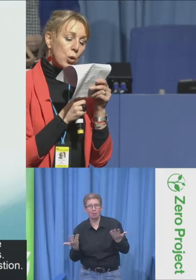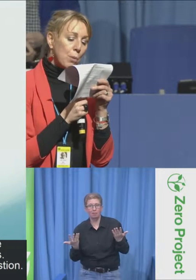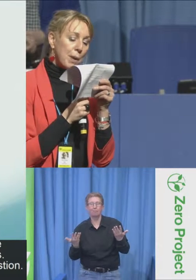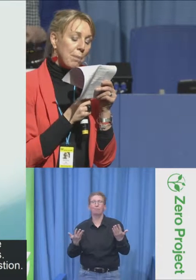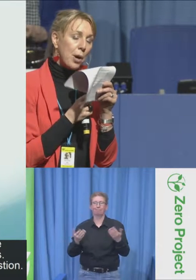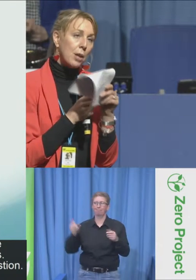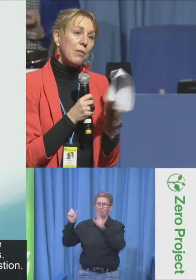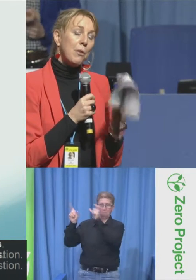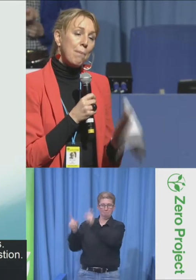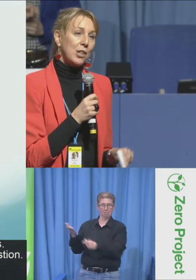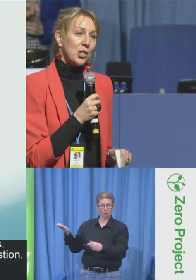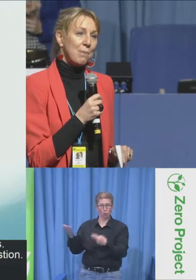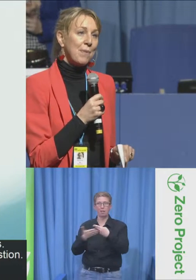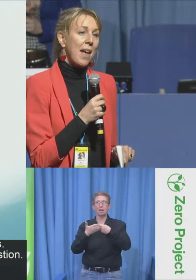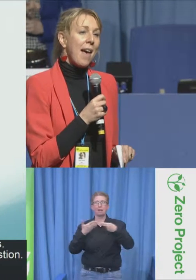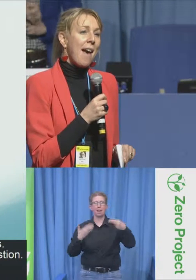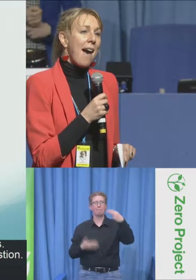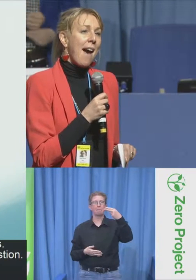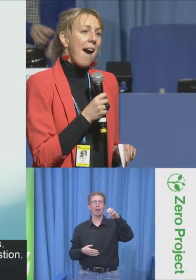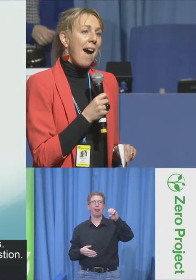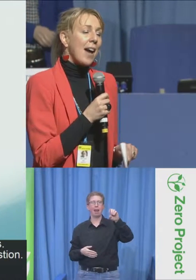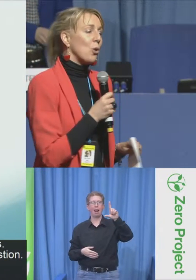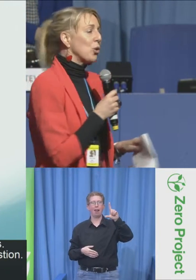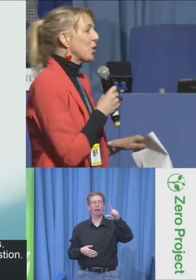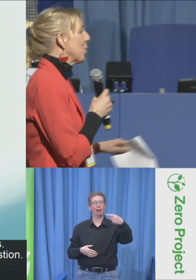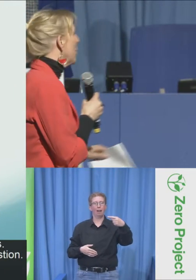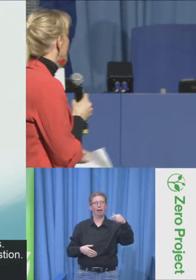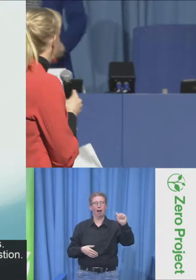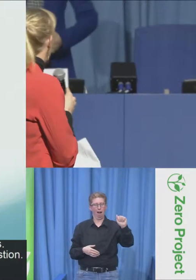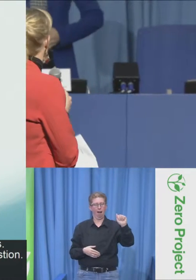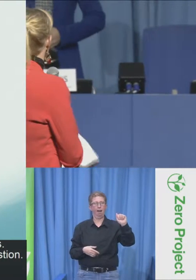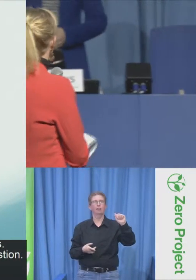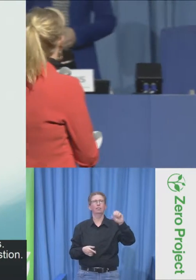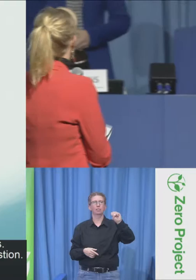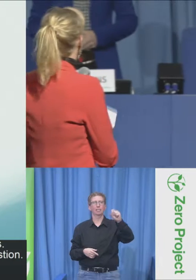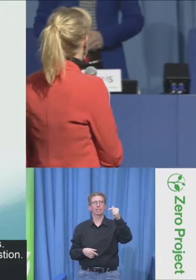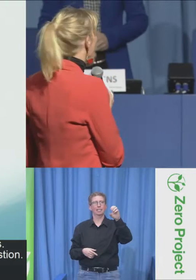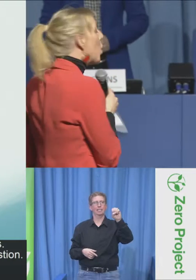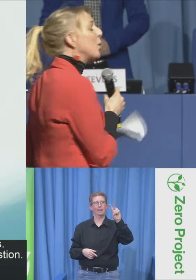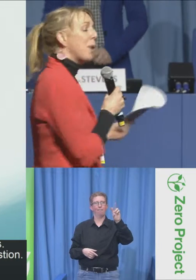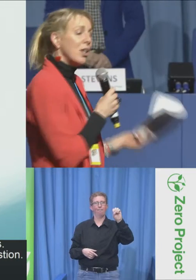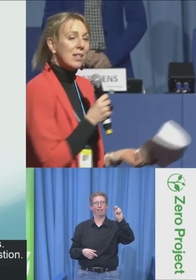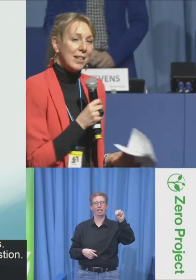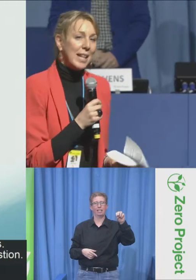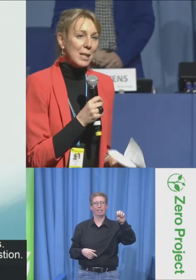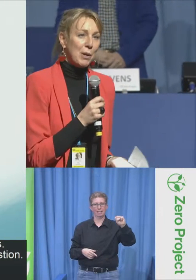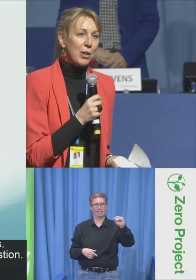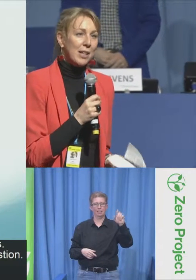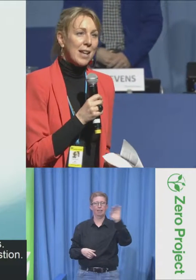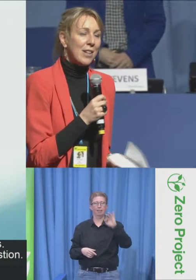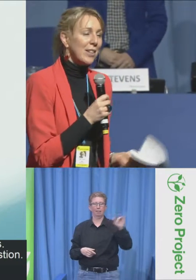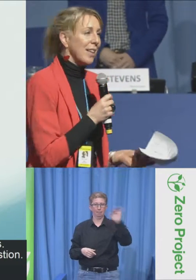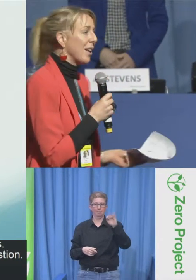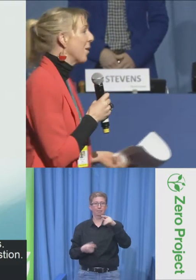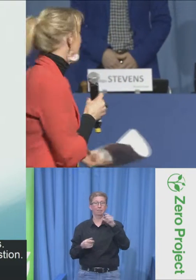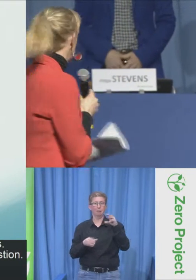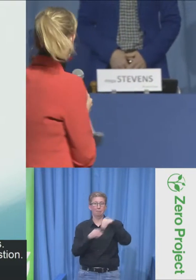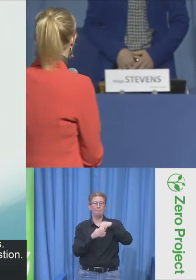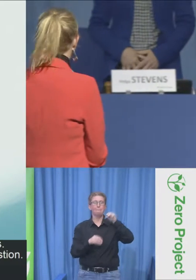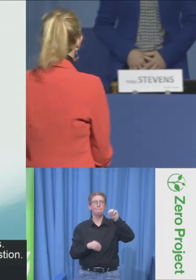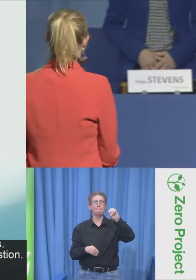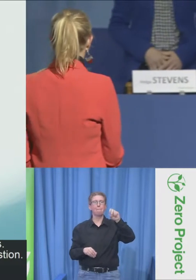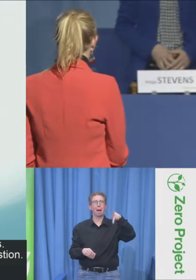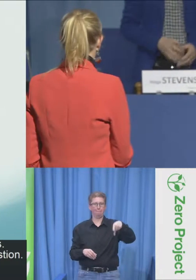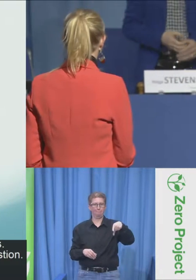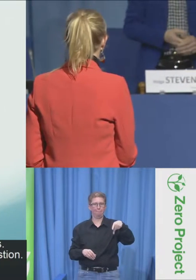Member of the European Parliament from Belgium. And also, she's going to give her own personal experience, and I think it's our